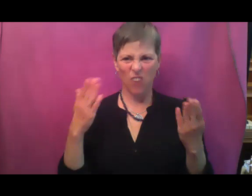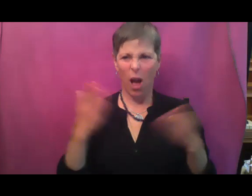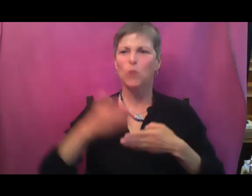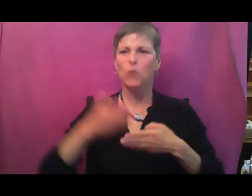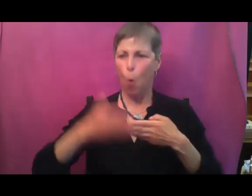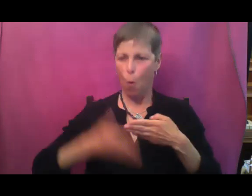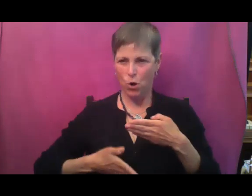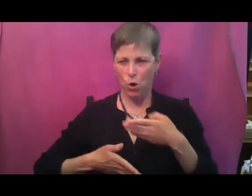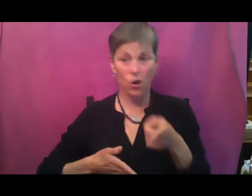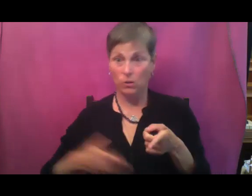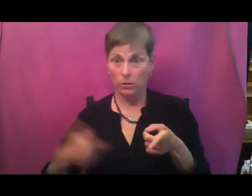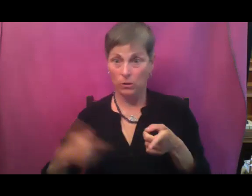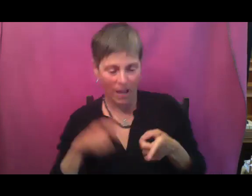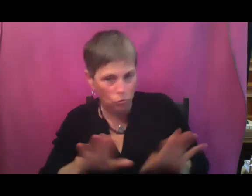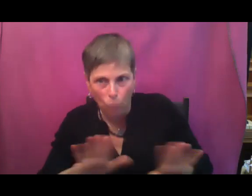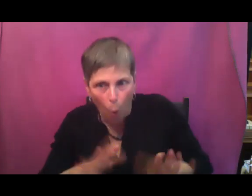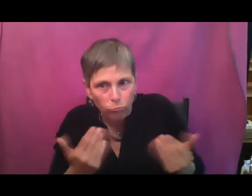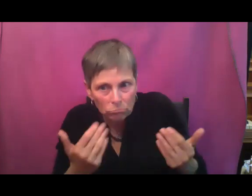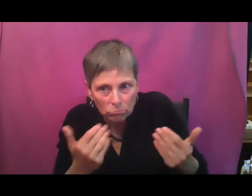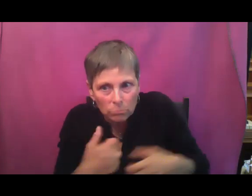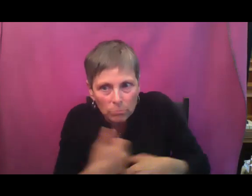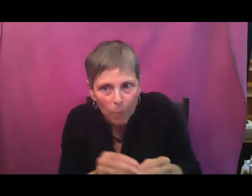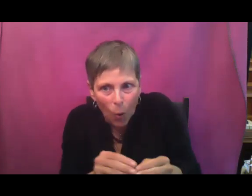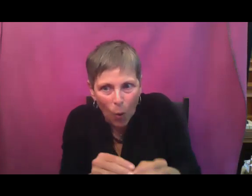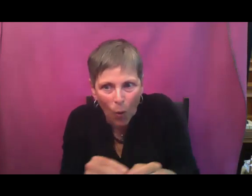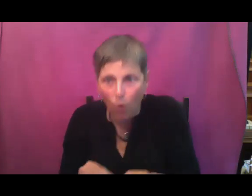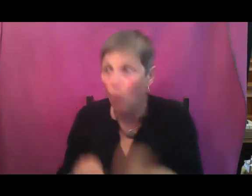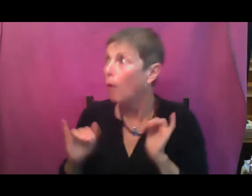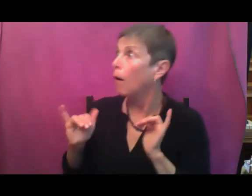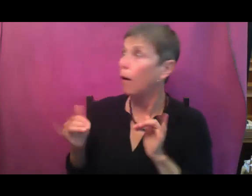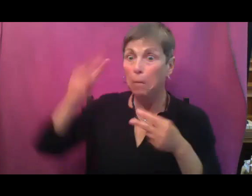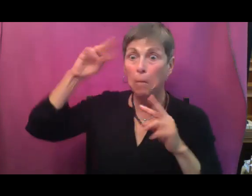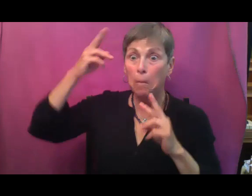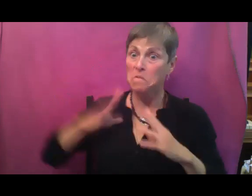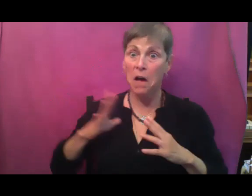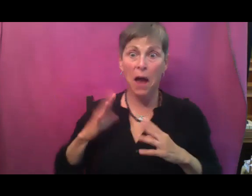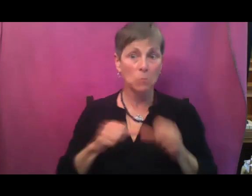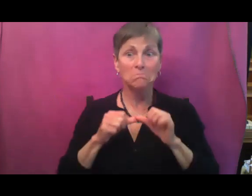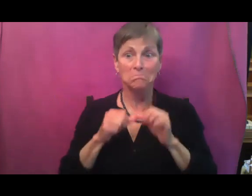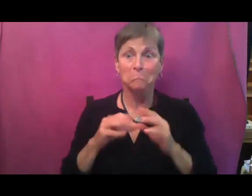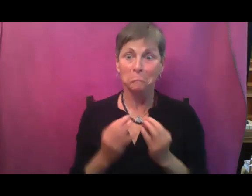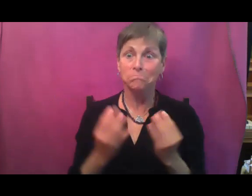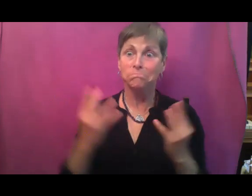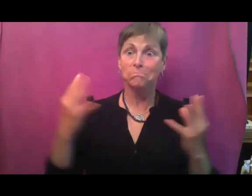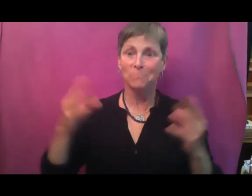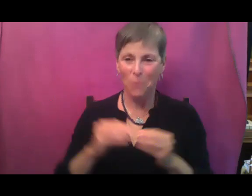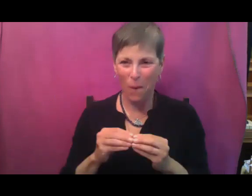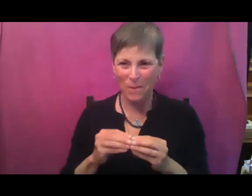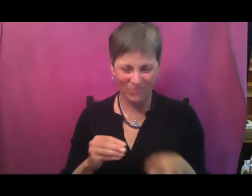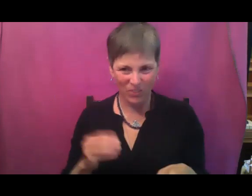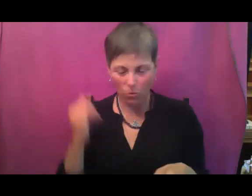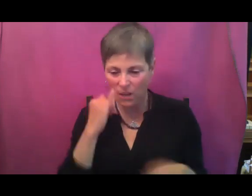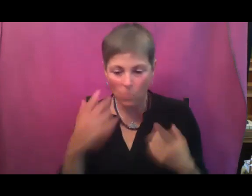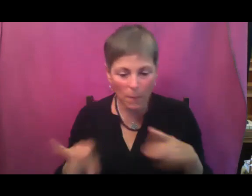they will keep trying to produce that next generation. And so yes, even if you miss a few cucumbers,